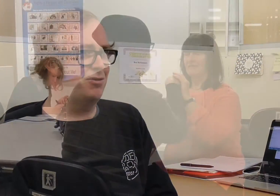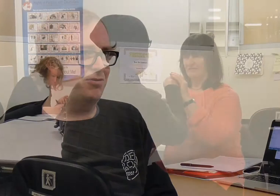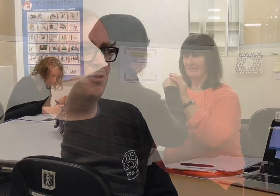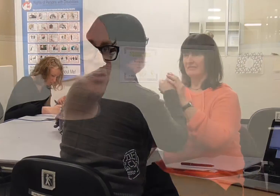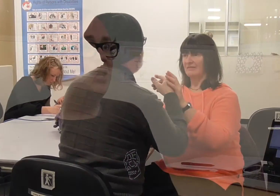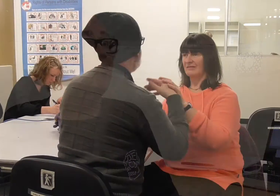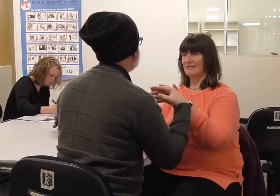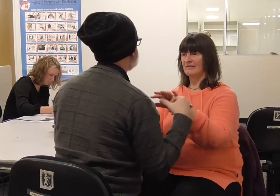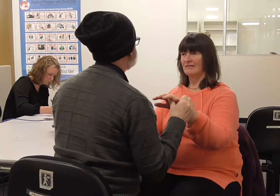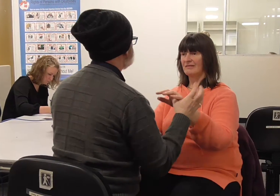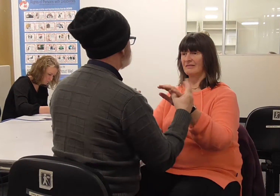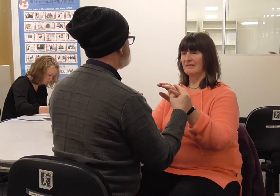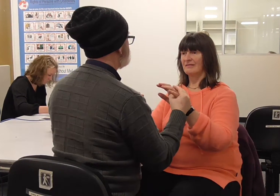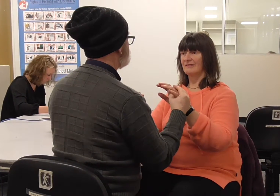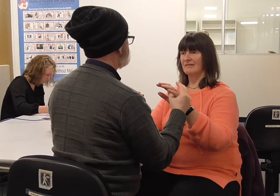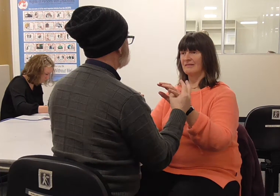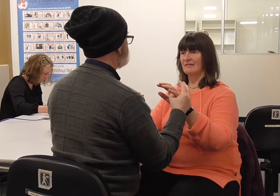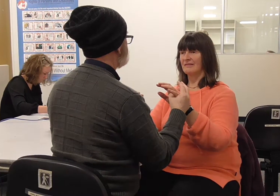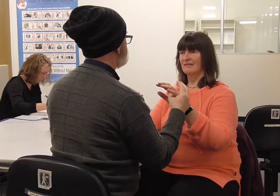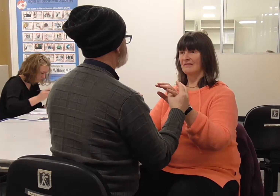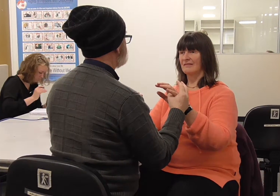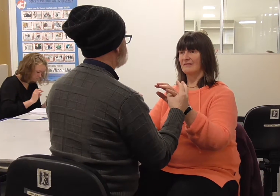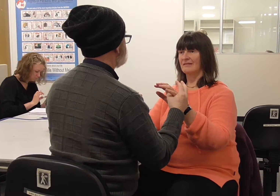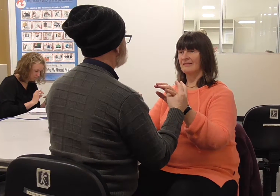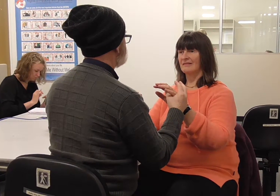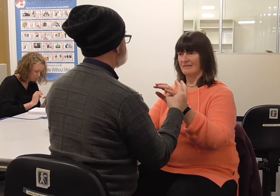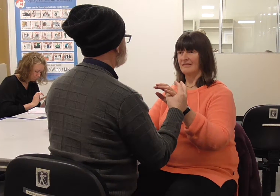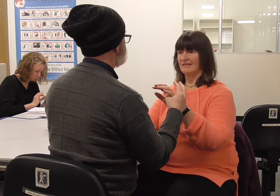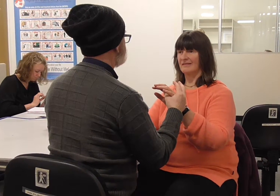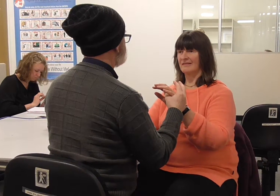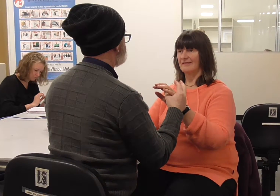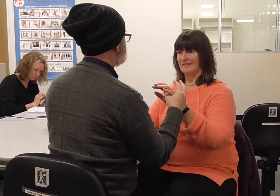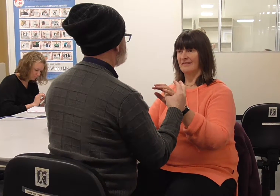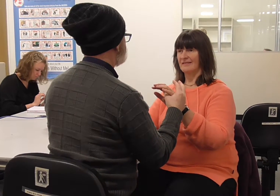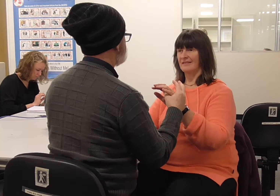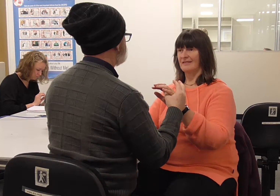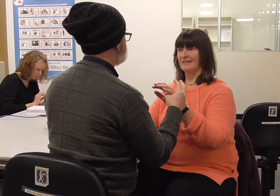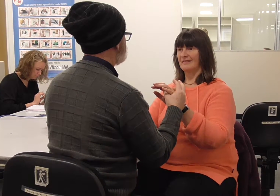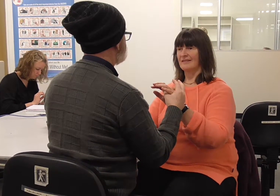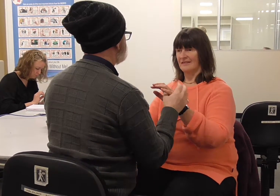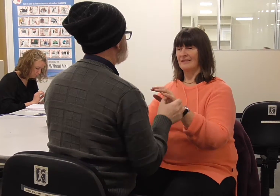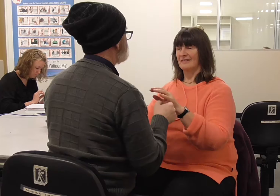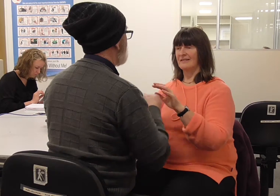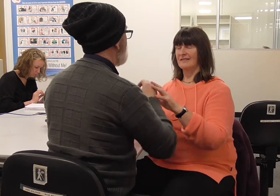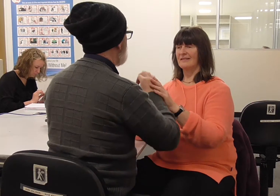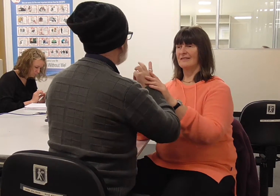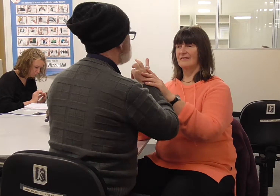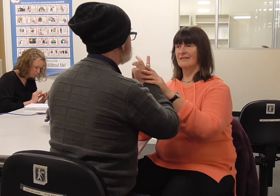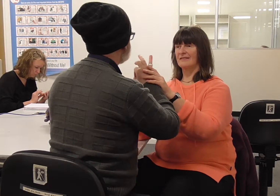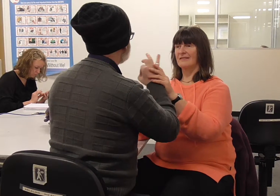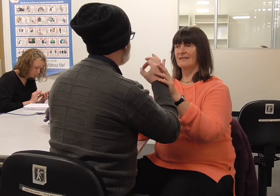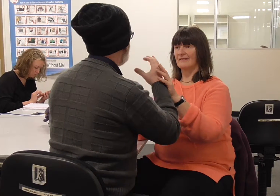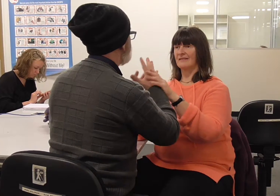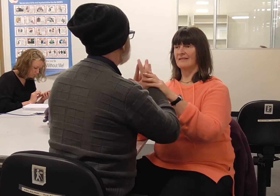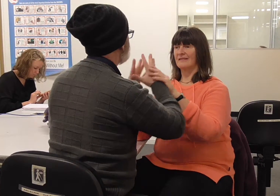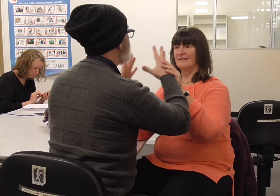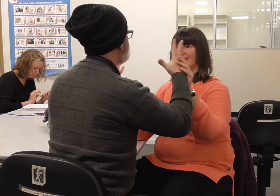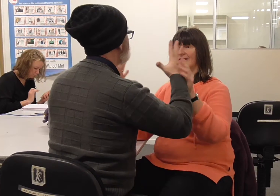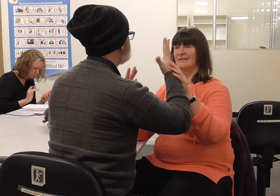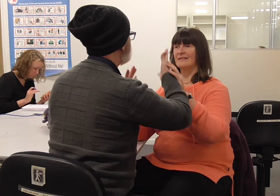off from individual interactions because people don't speak their language. That has meant that for a lot of the lifetime of the people that